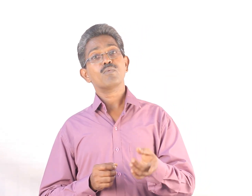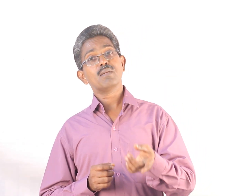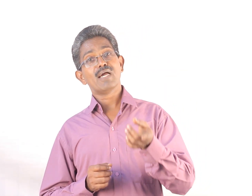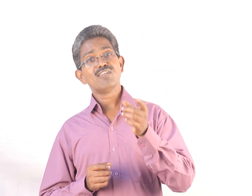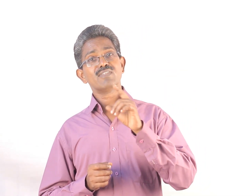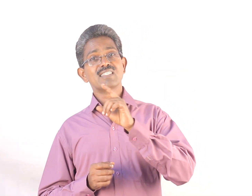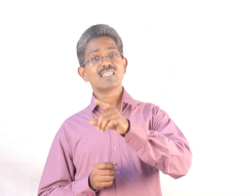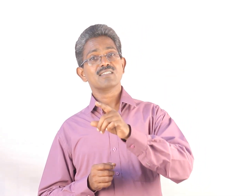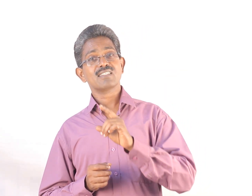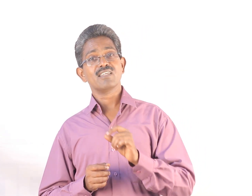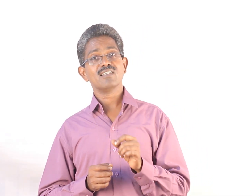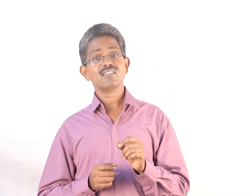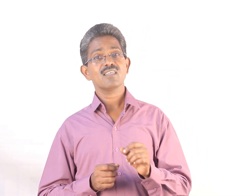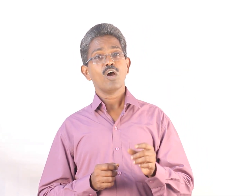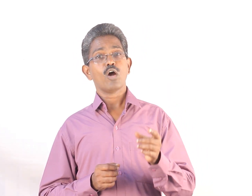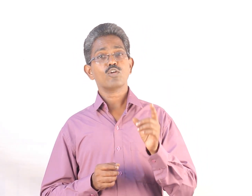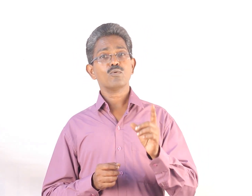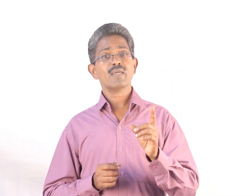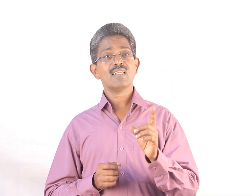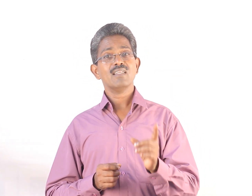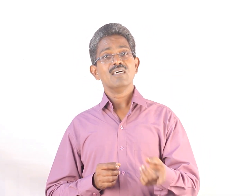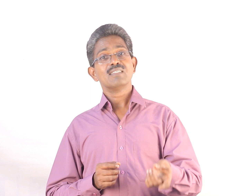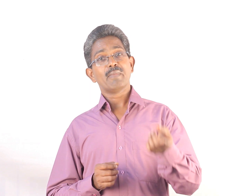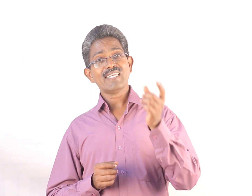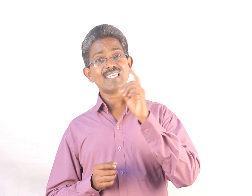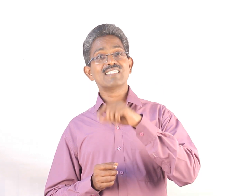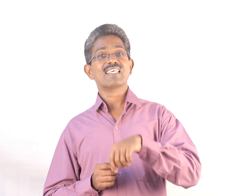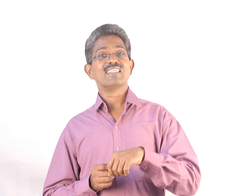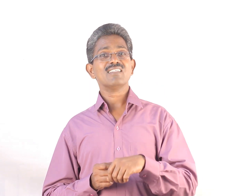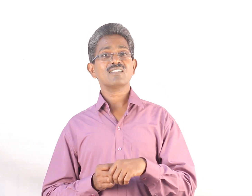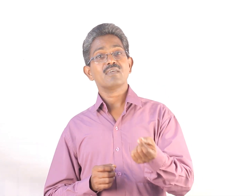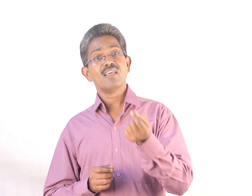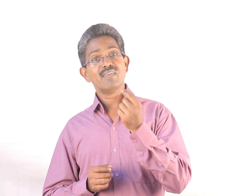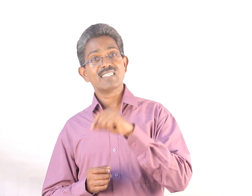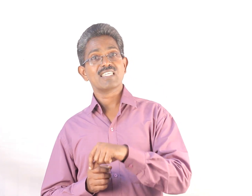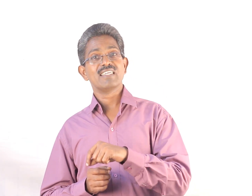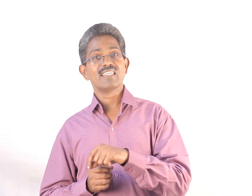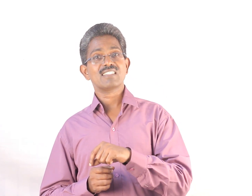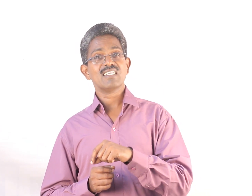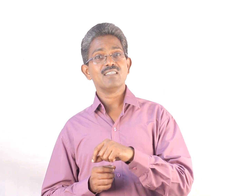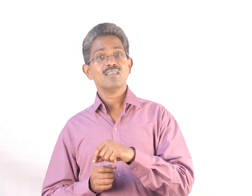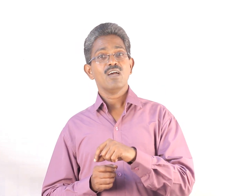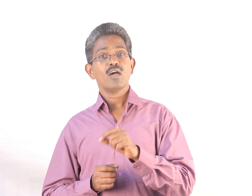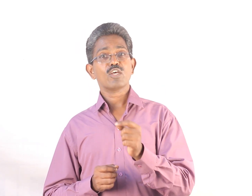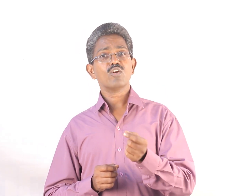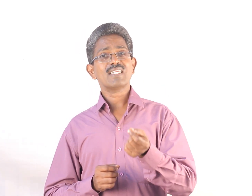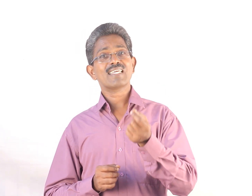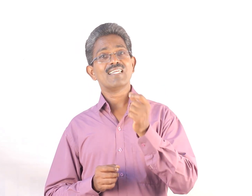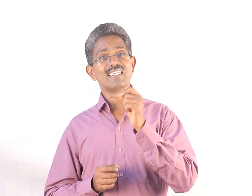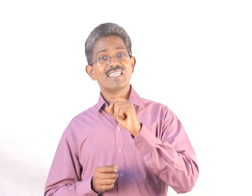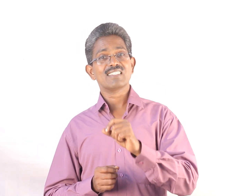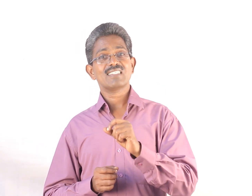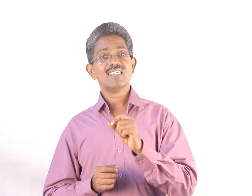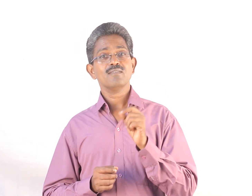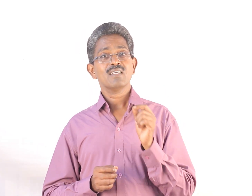automobile manufacturing centers, automobile maintenance centers, aviation industry, aeronautical industry,